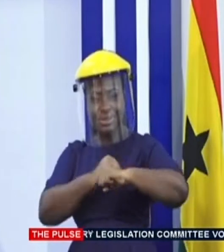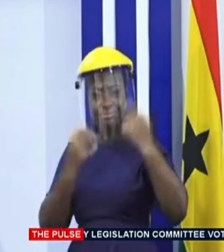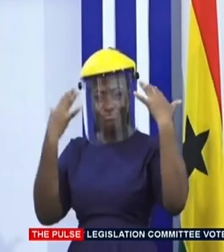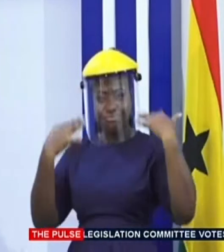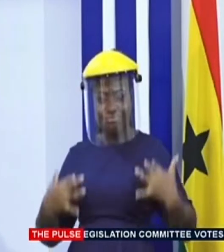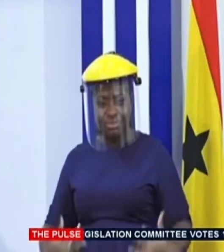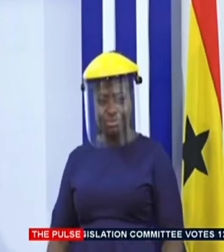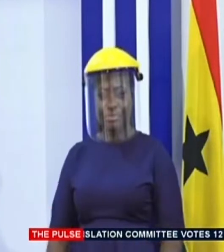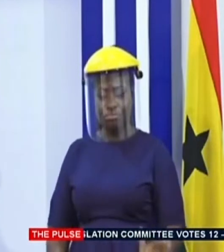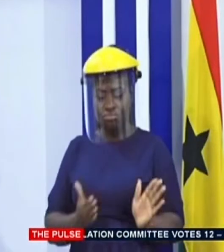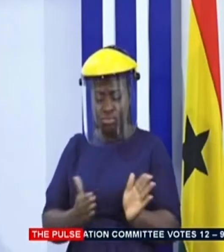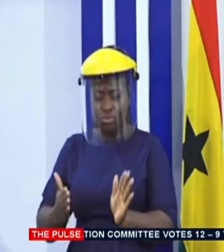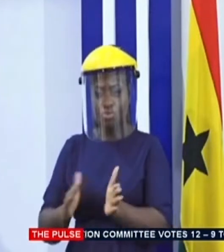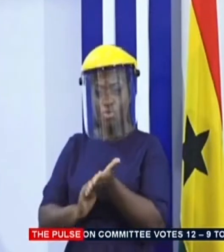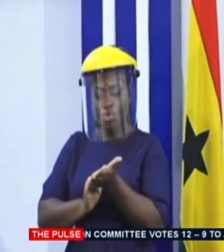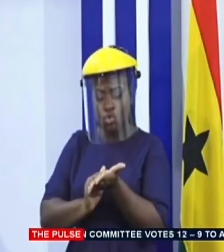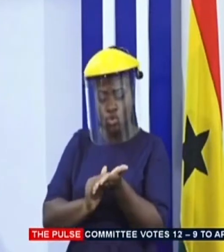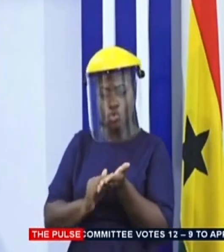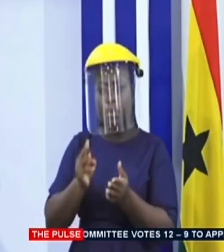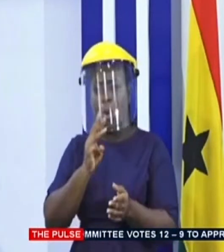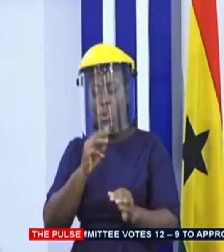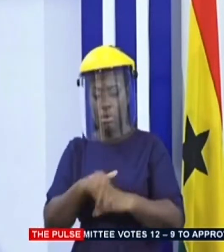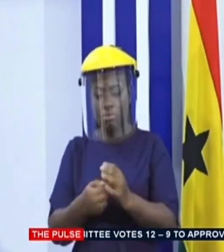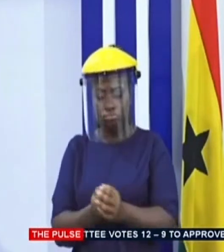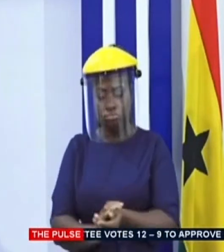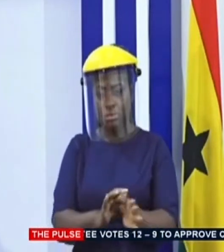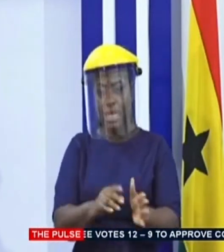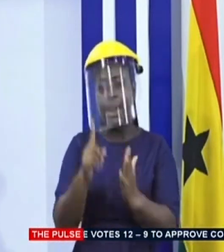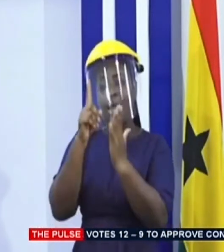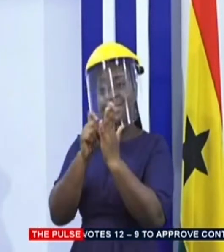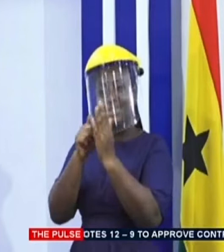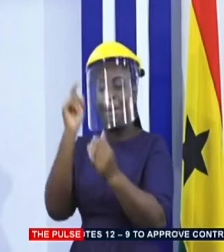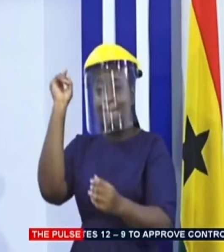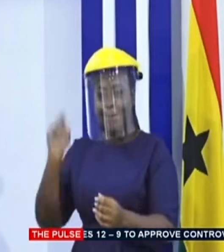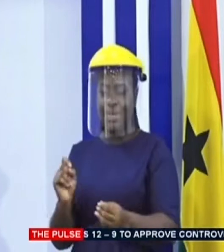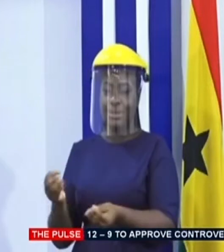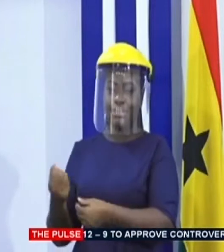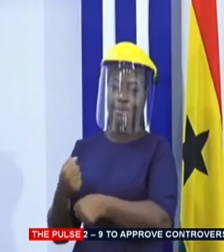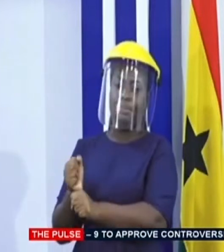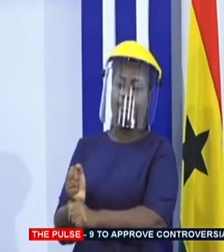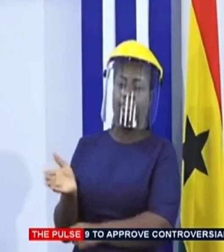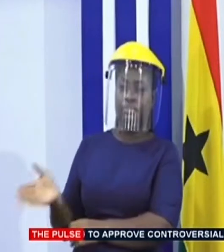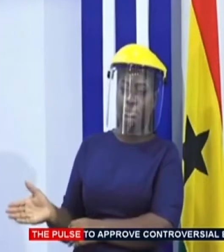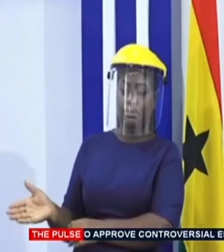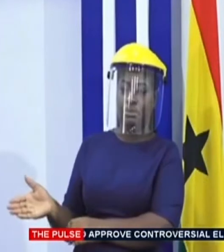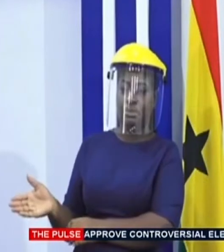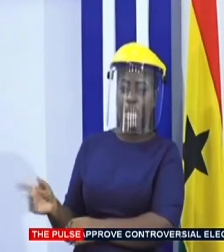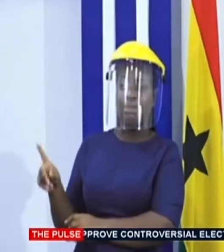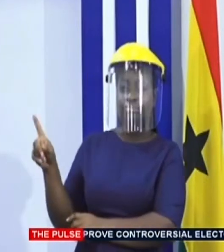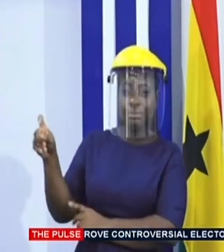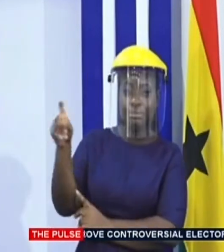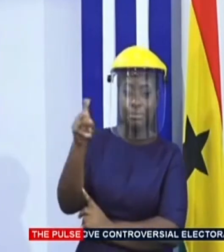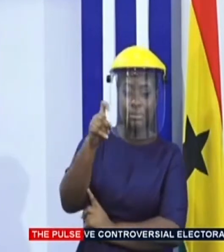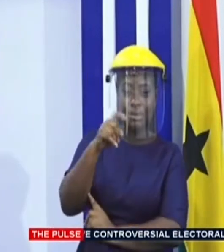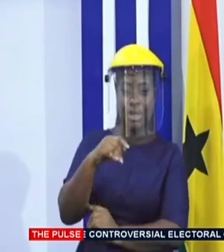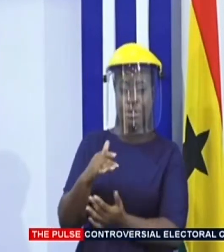provision of soap and running water and hand sanitizers and disinfectant gels with